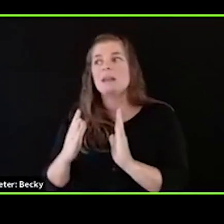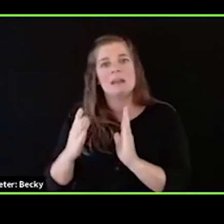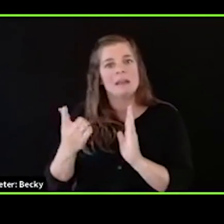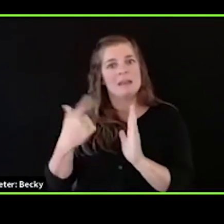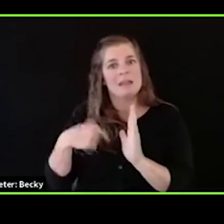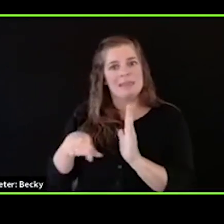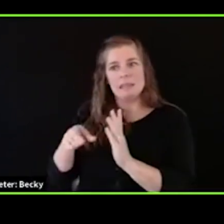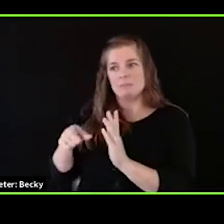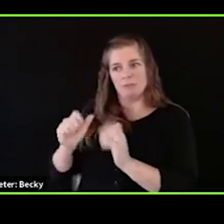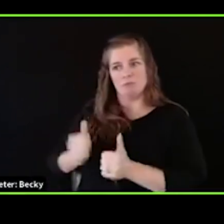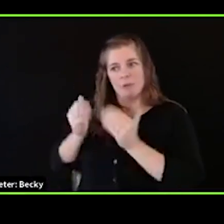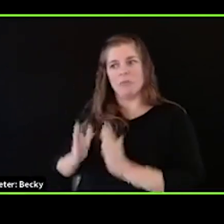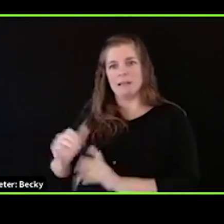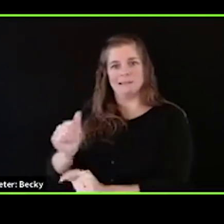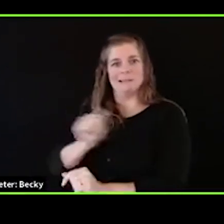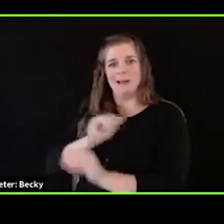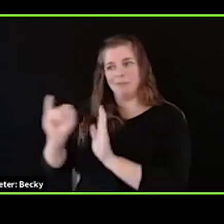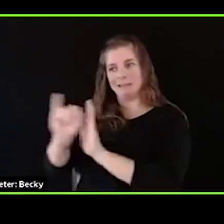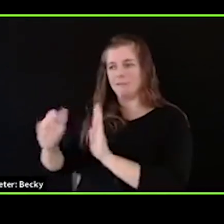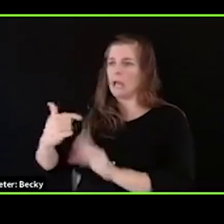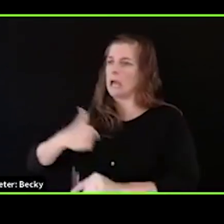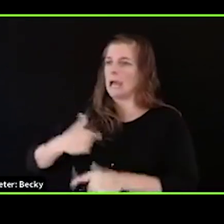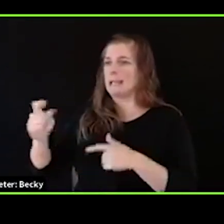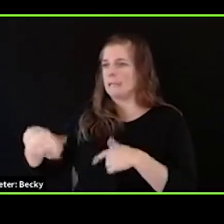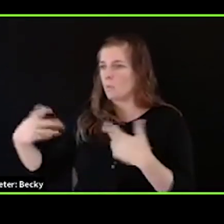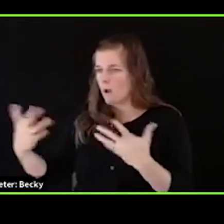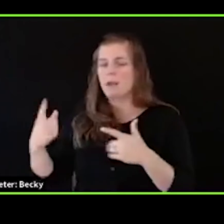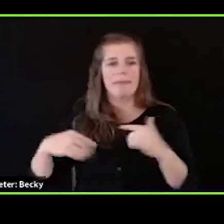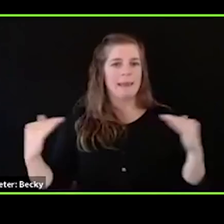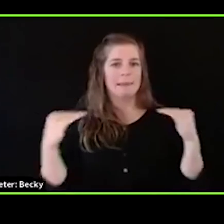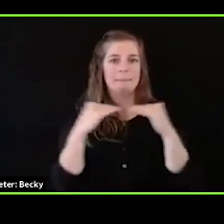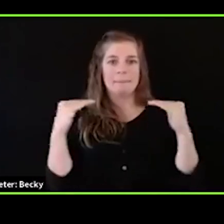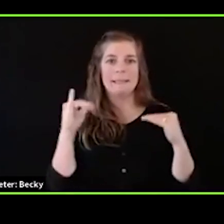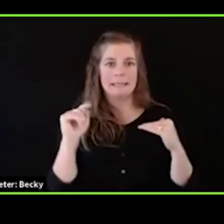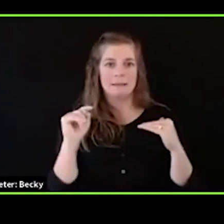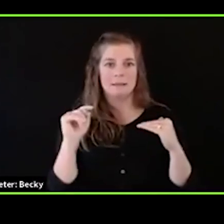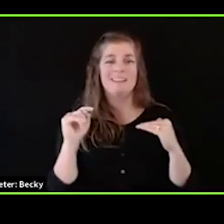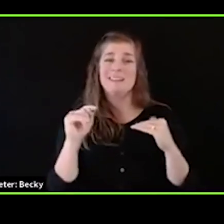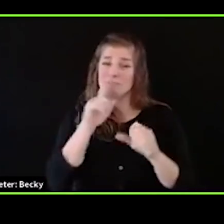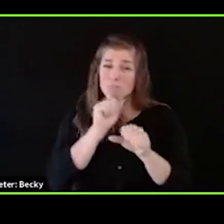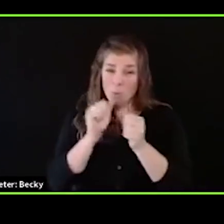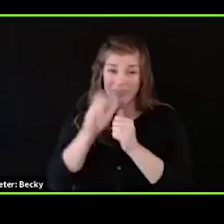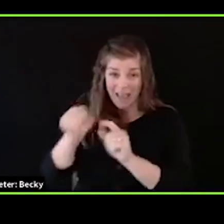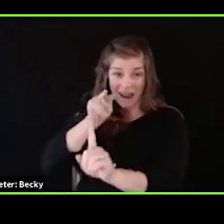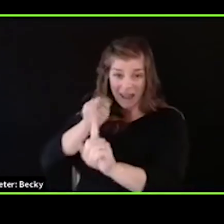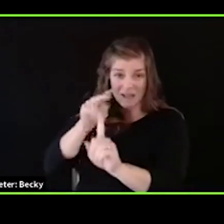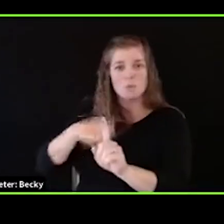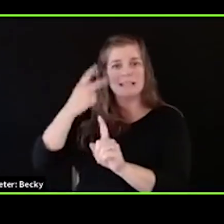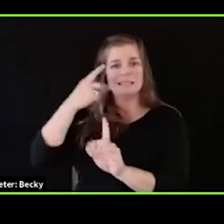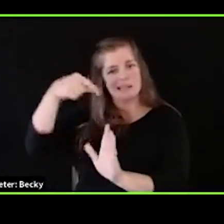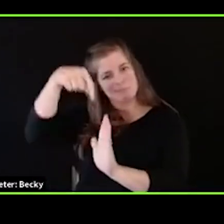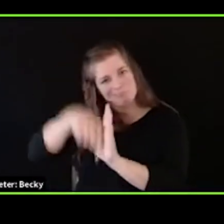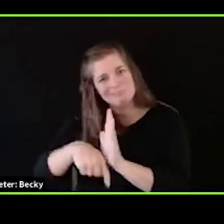needs. And when we deepen that process, we really look at root causes and the structural setup that